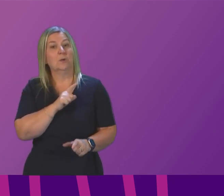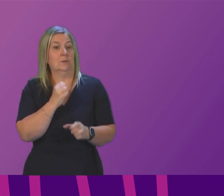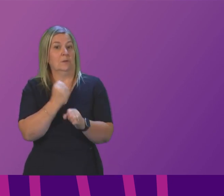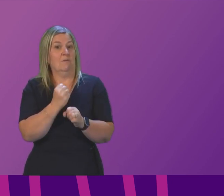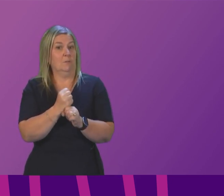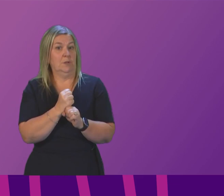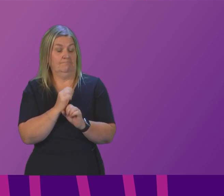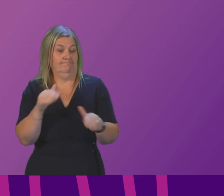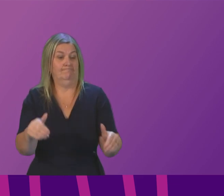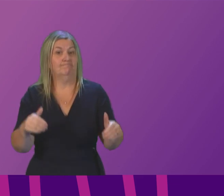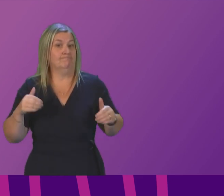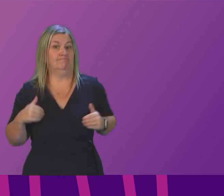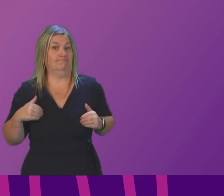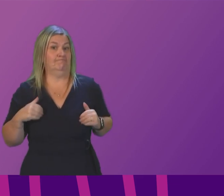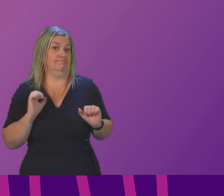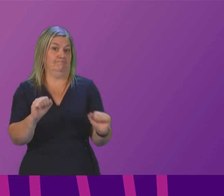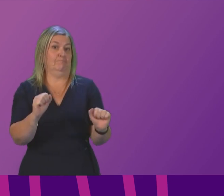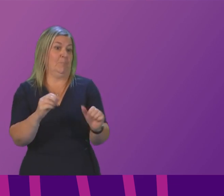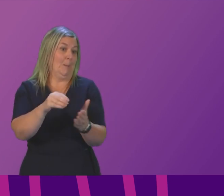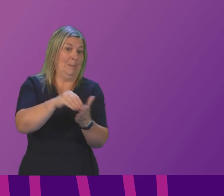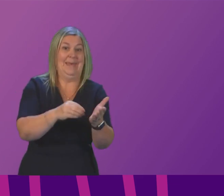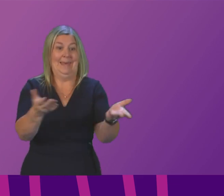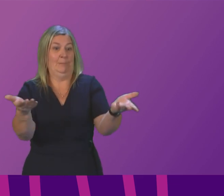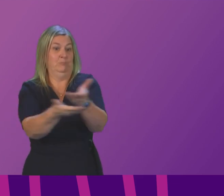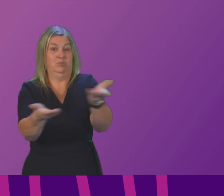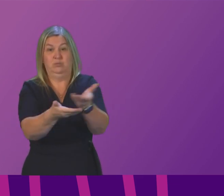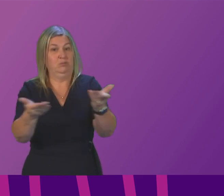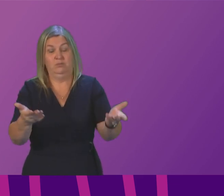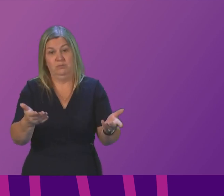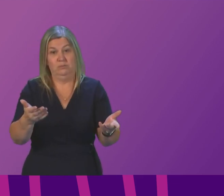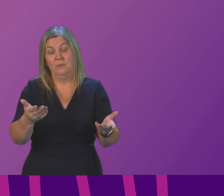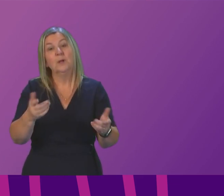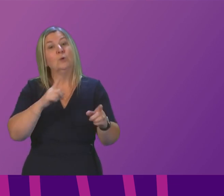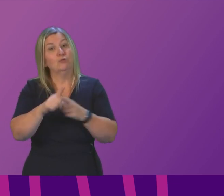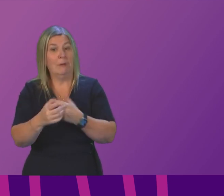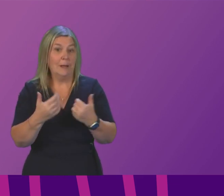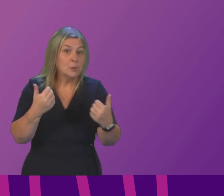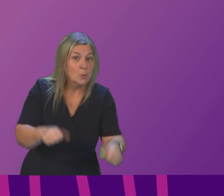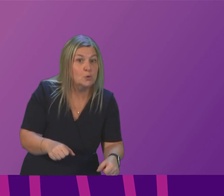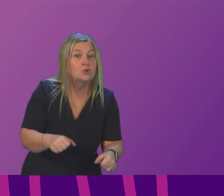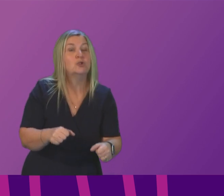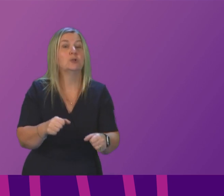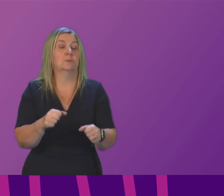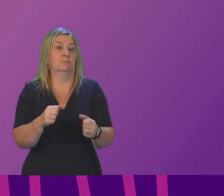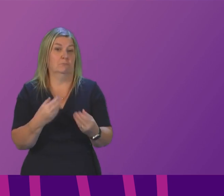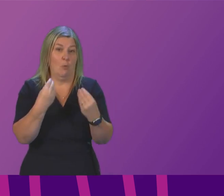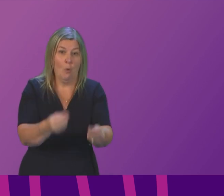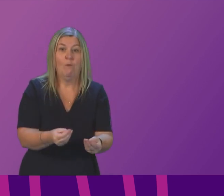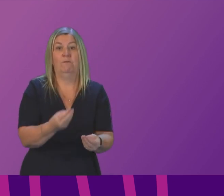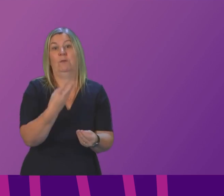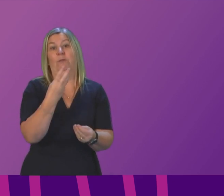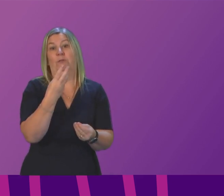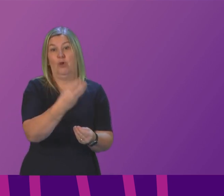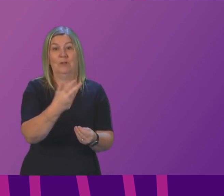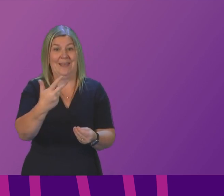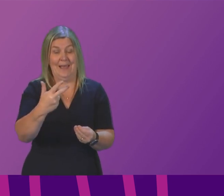pay negotiations we supported efforts to find a solution with a one-off offer of additional funding of £30 million I was pleased